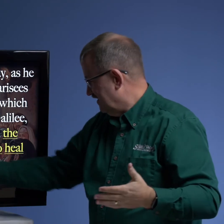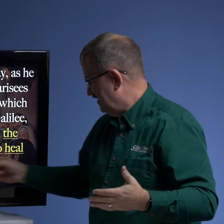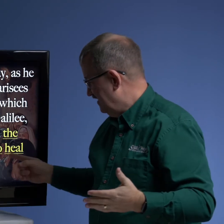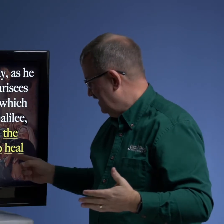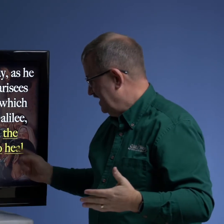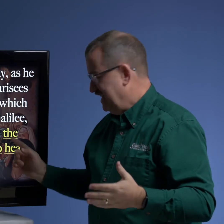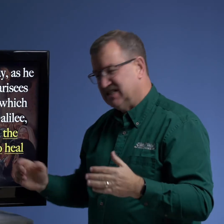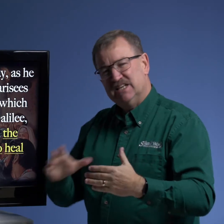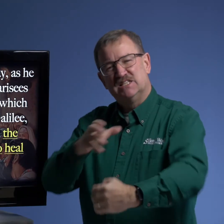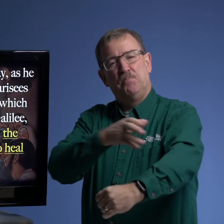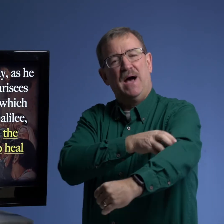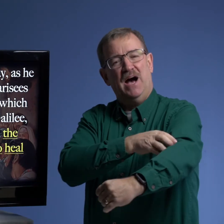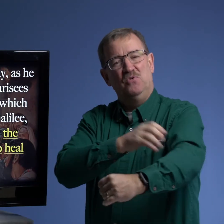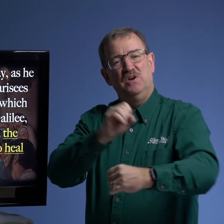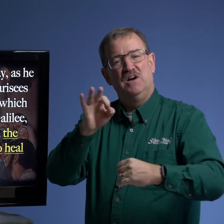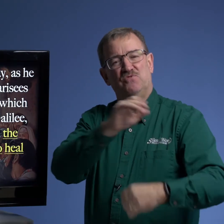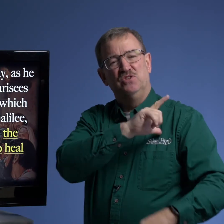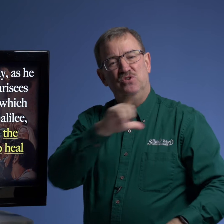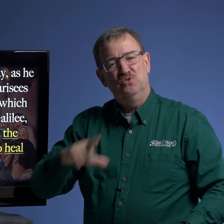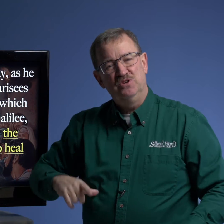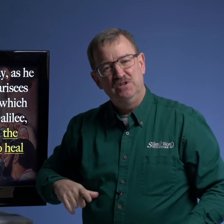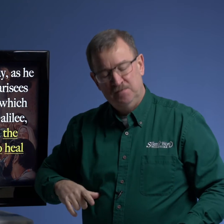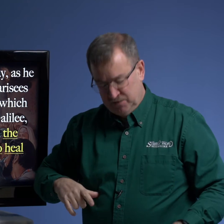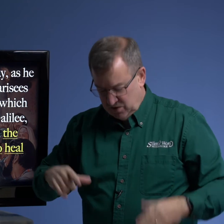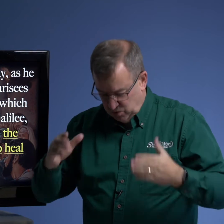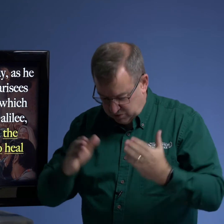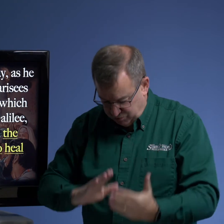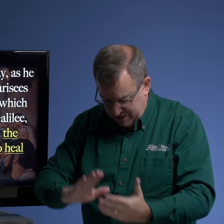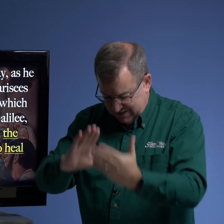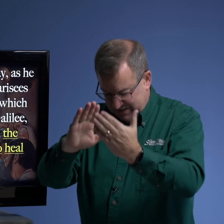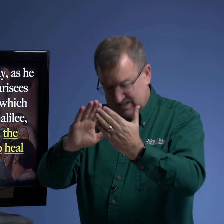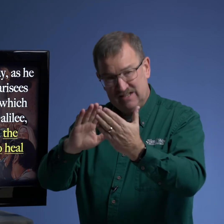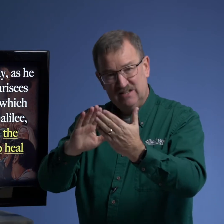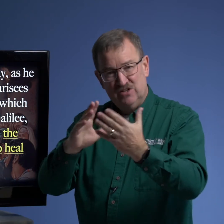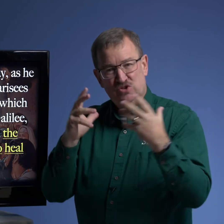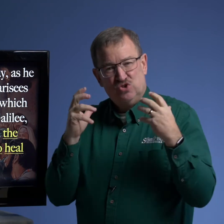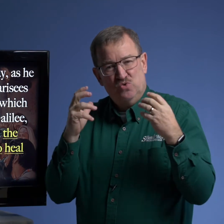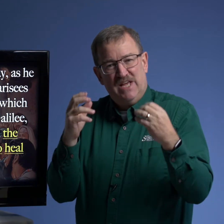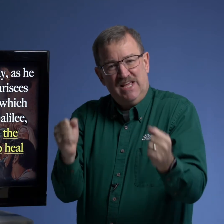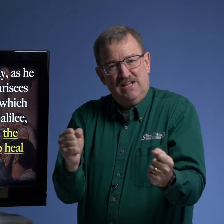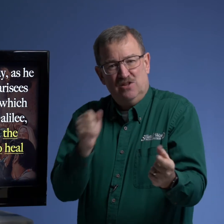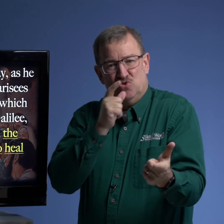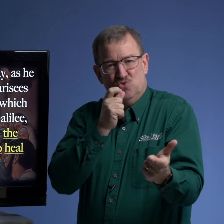it says the power of the lord was present to heal who